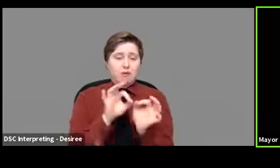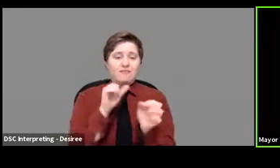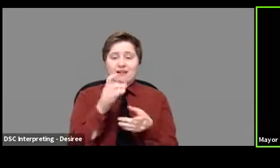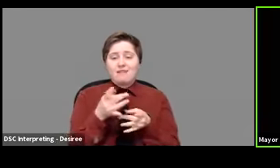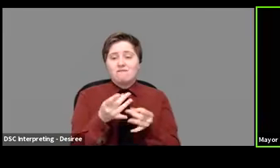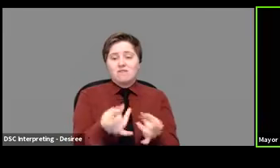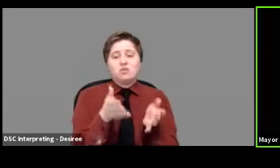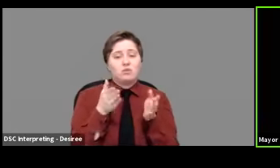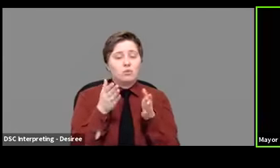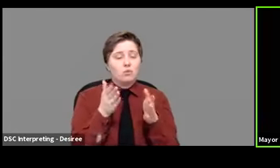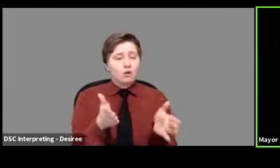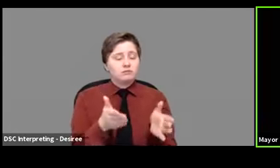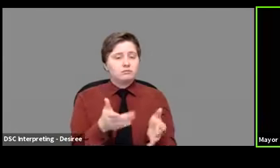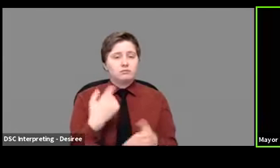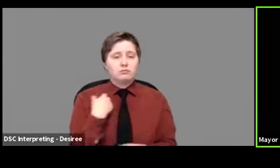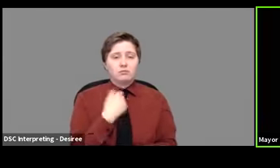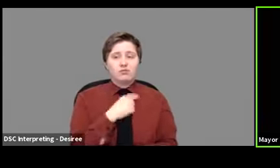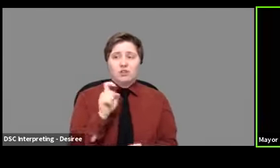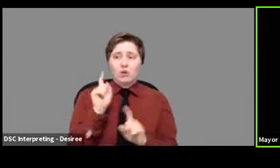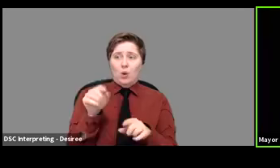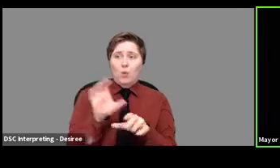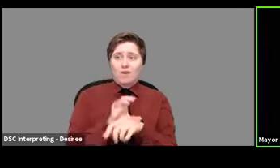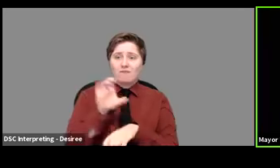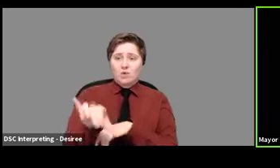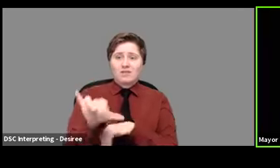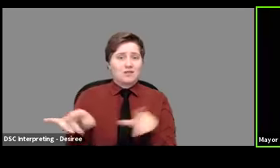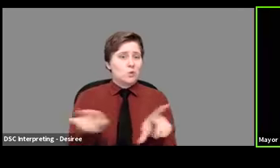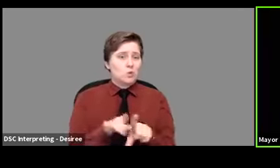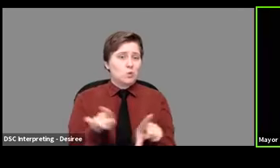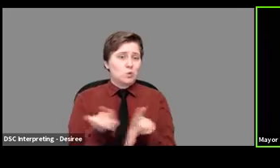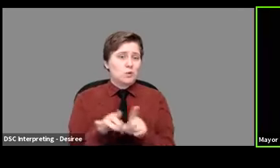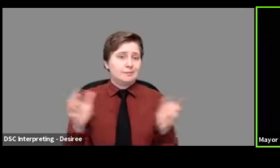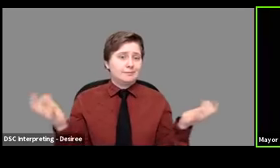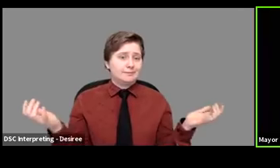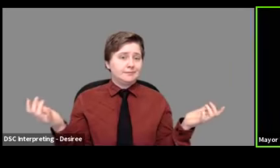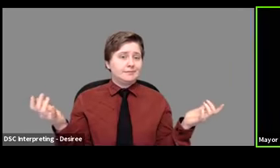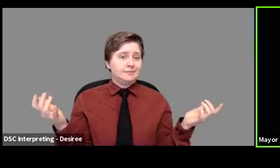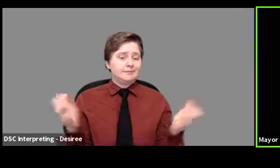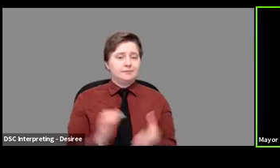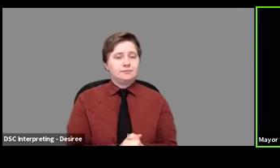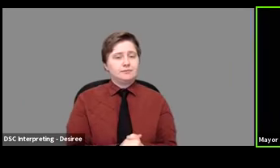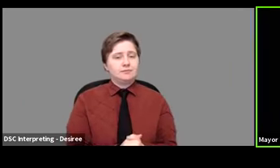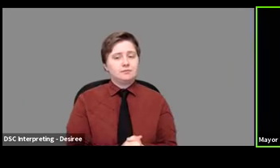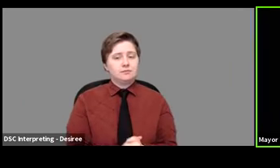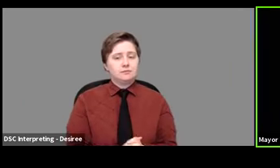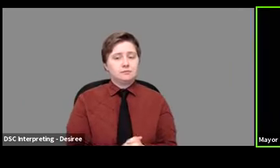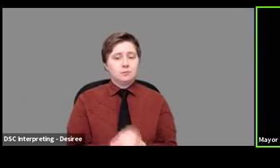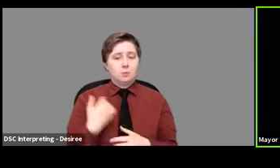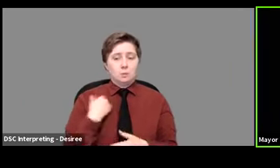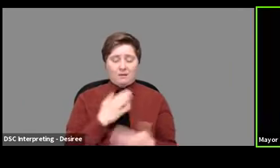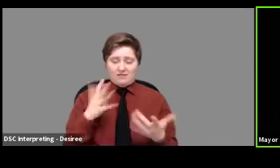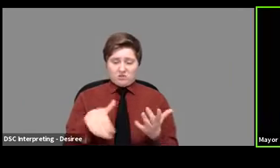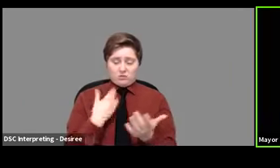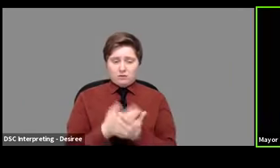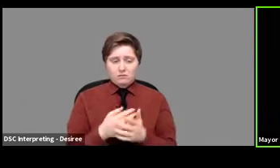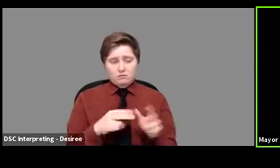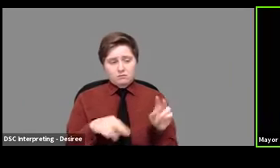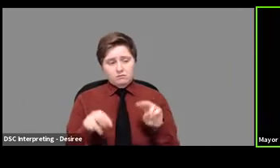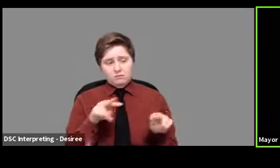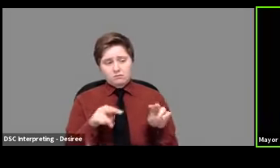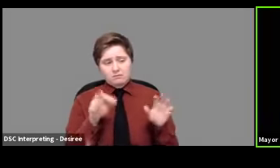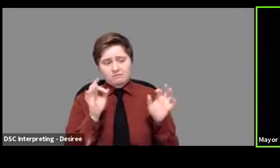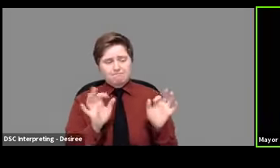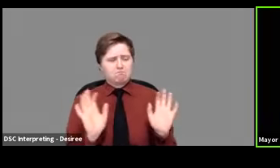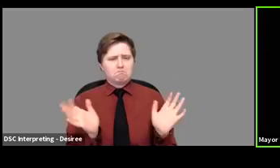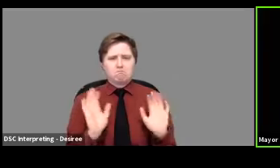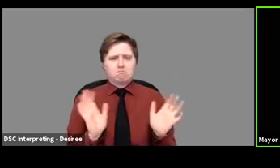way, we've had to go out and enforce those things too. Um, but once we have gotten on site and they made a judgment like, oh